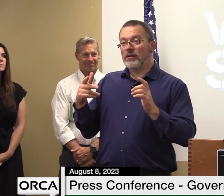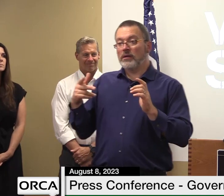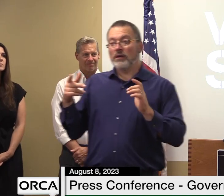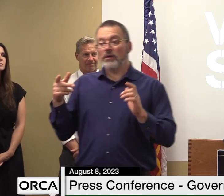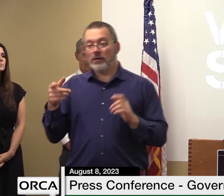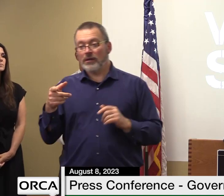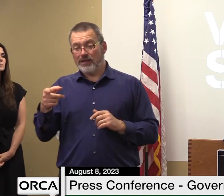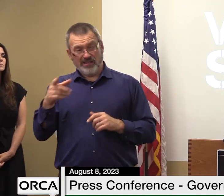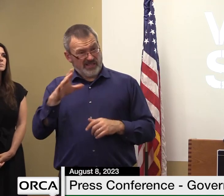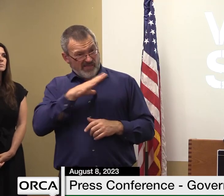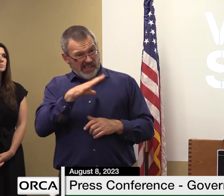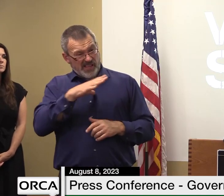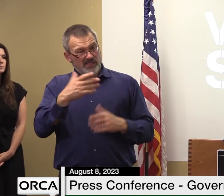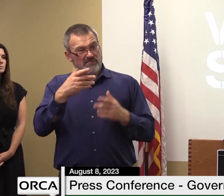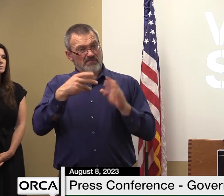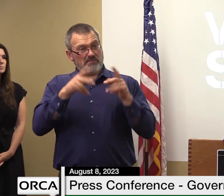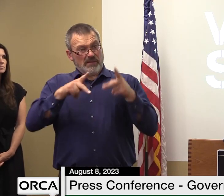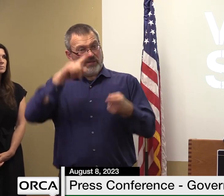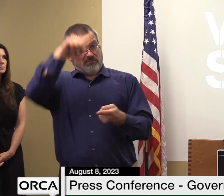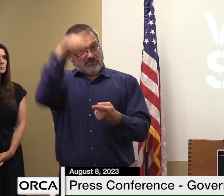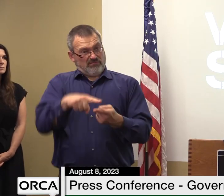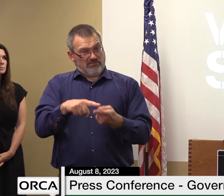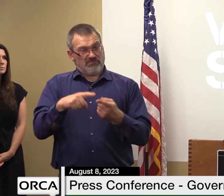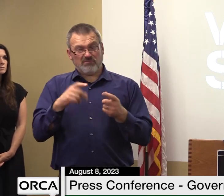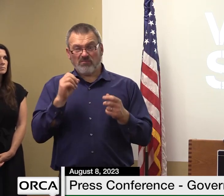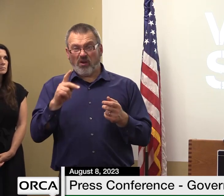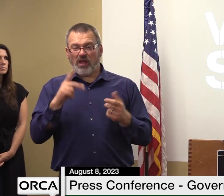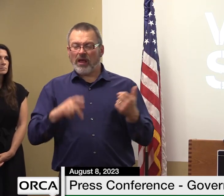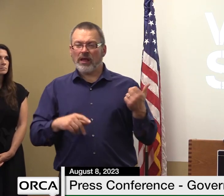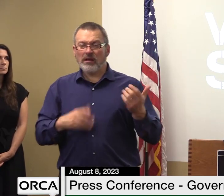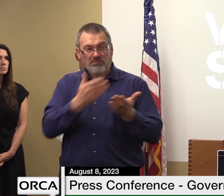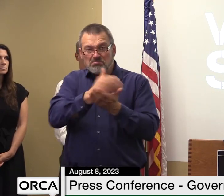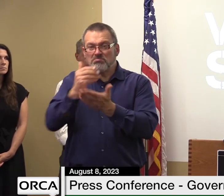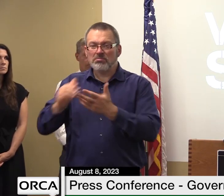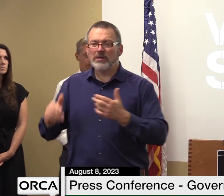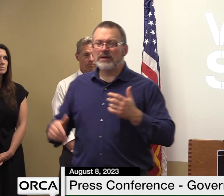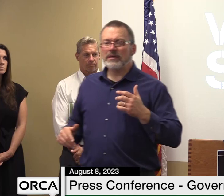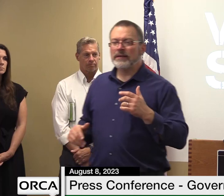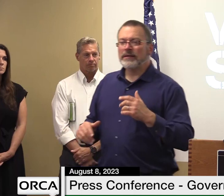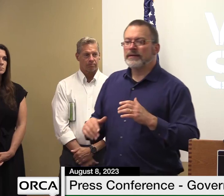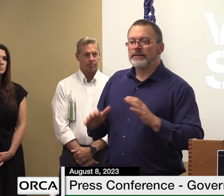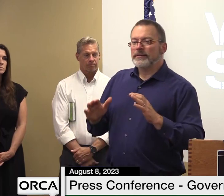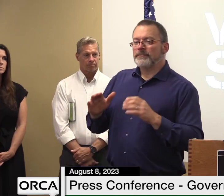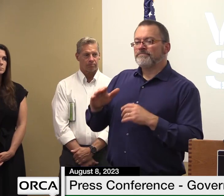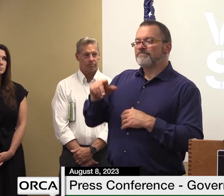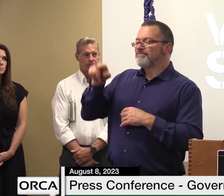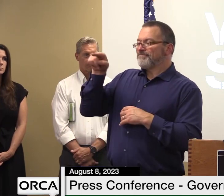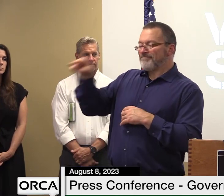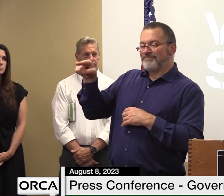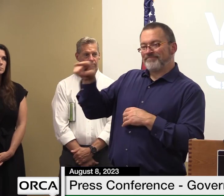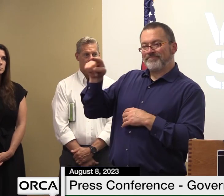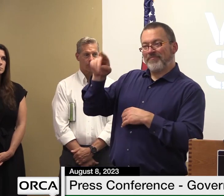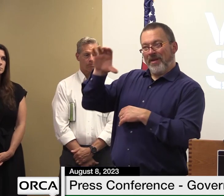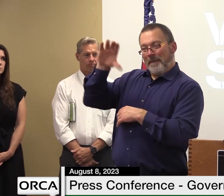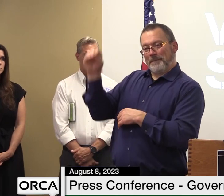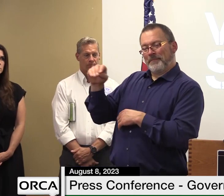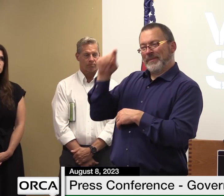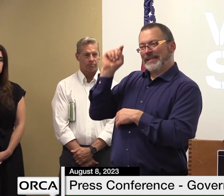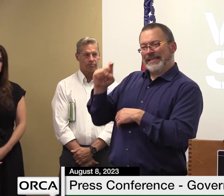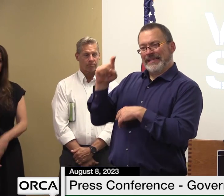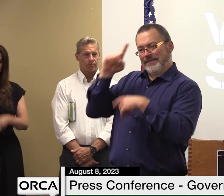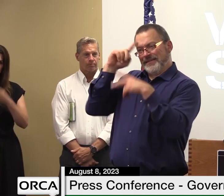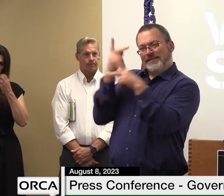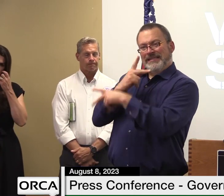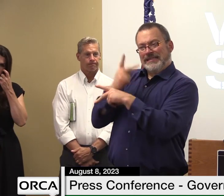that we need to develop a plan they need to build a plan during those times so that they